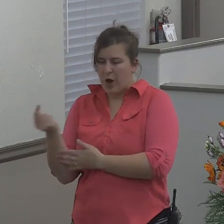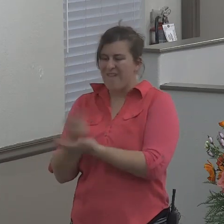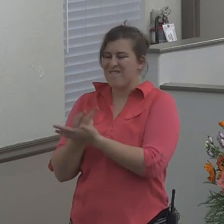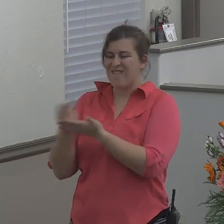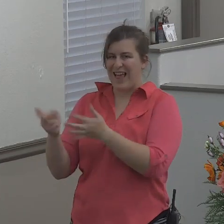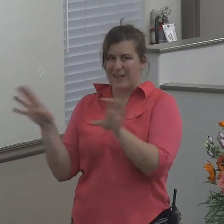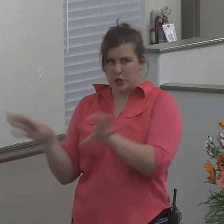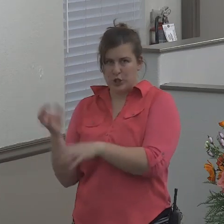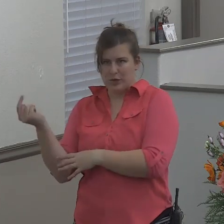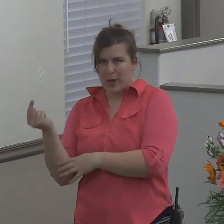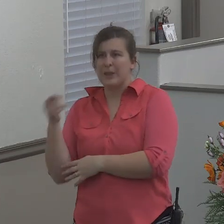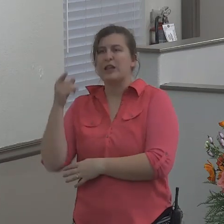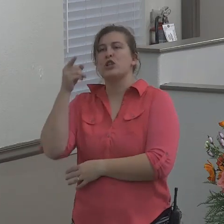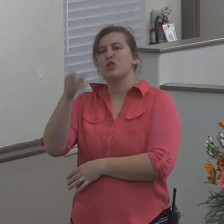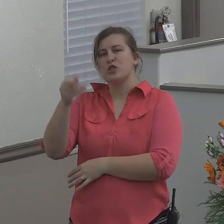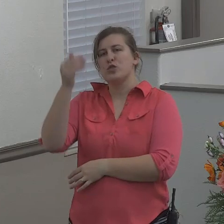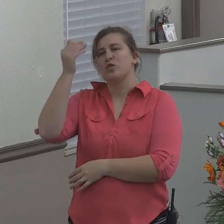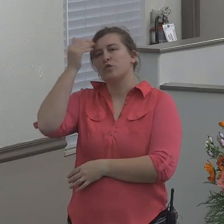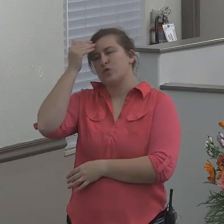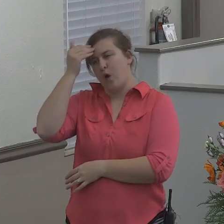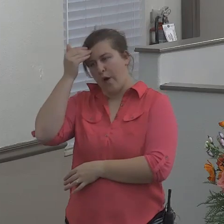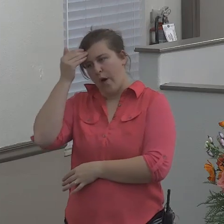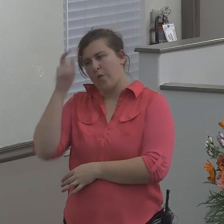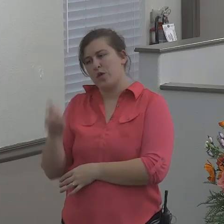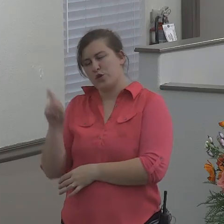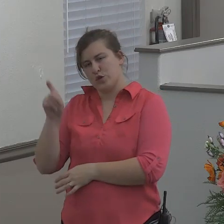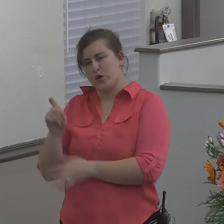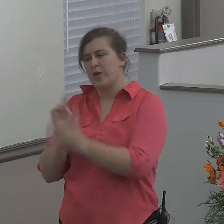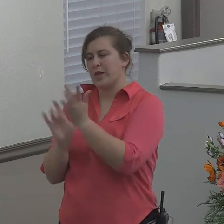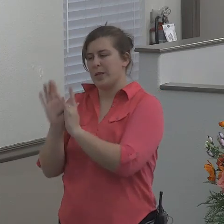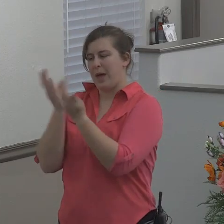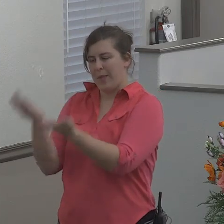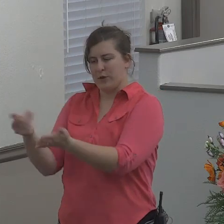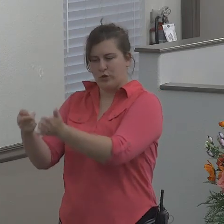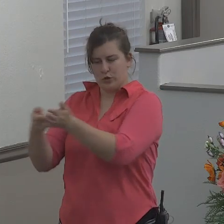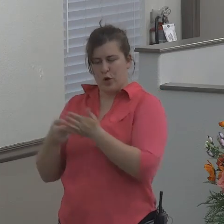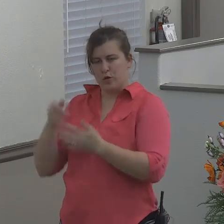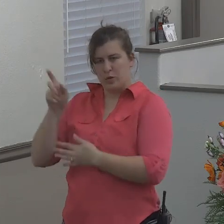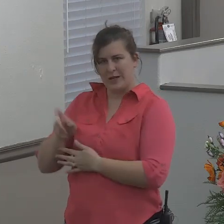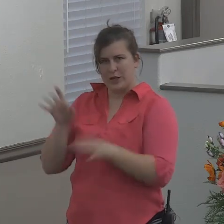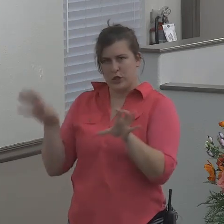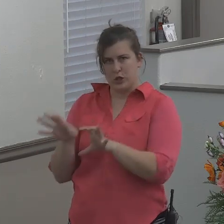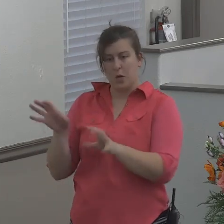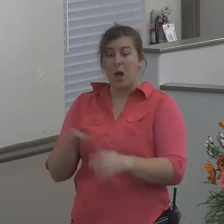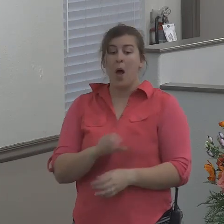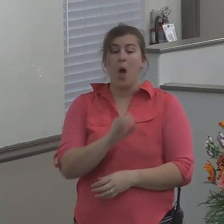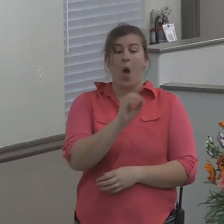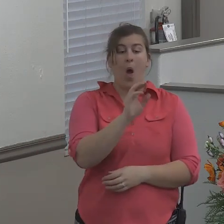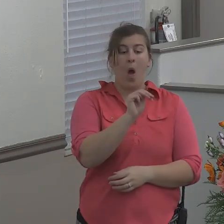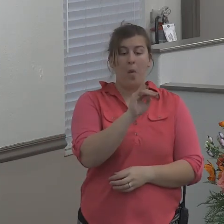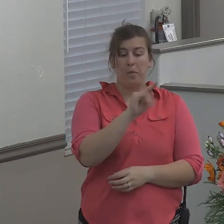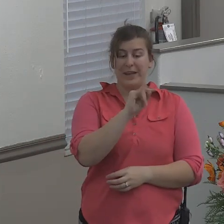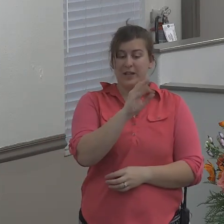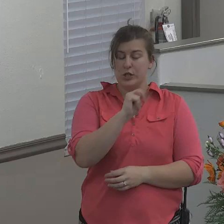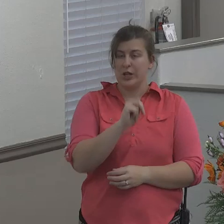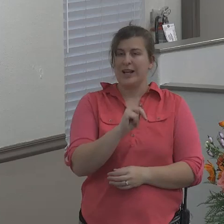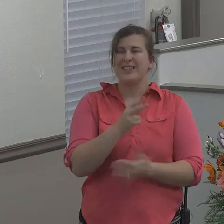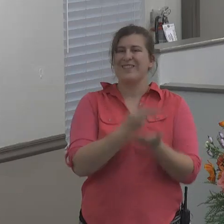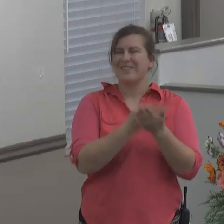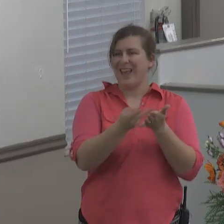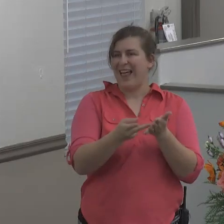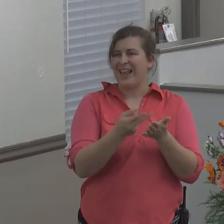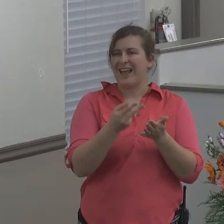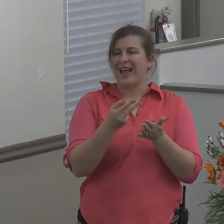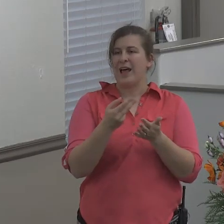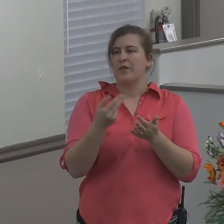to do something the Bible teaches us to do. The sin of omission is a failure of duty to the word